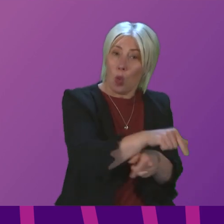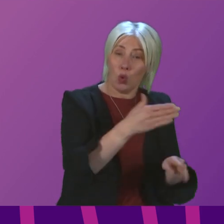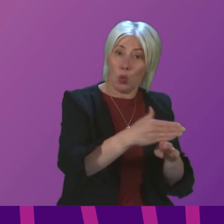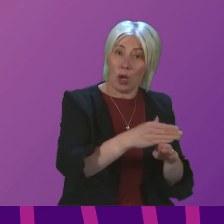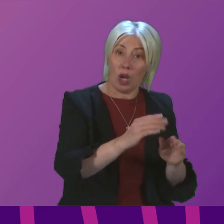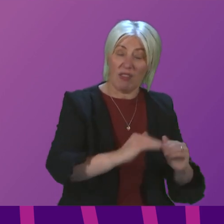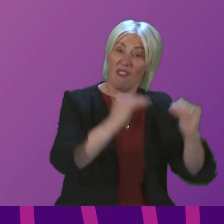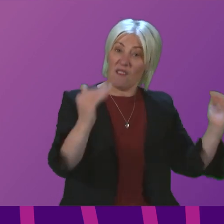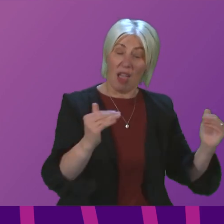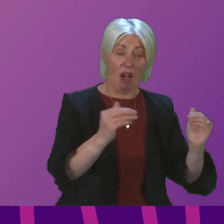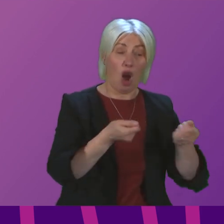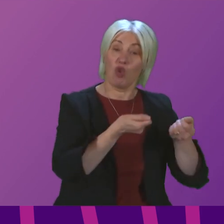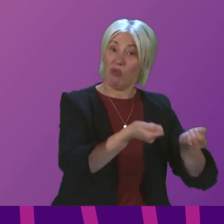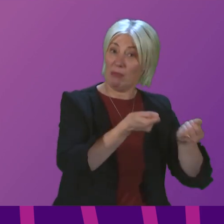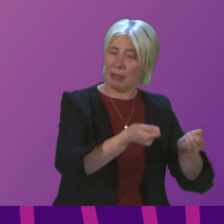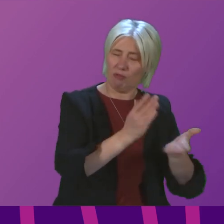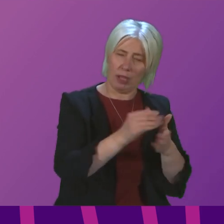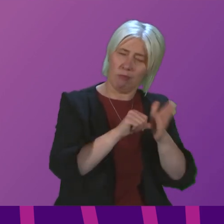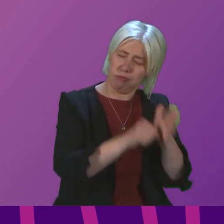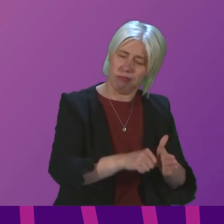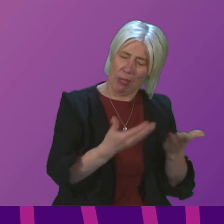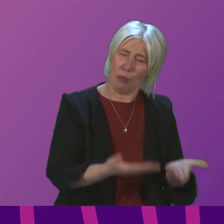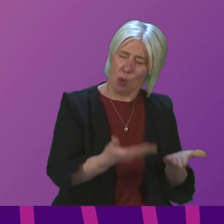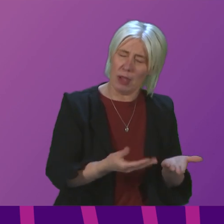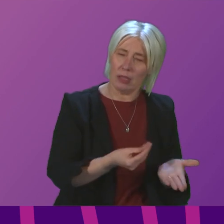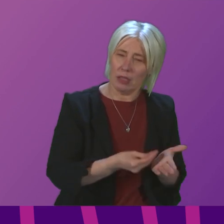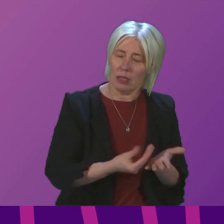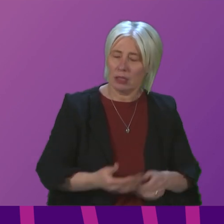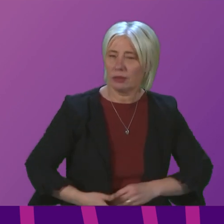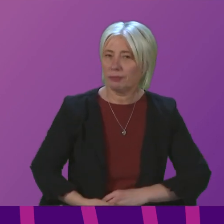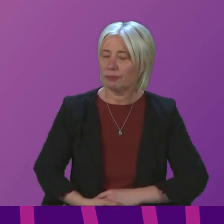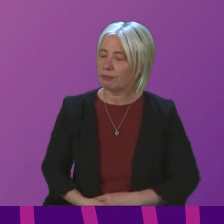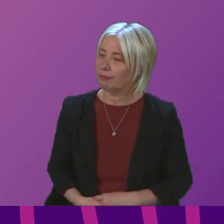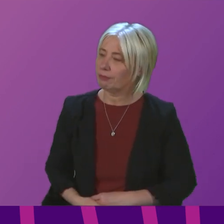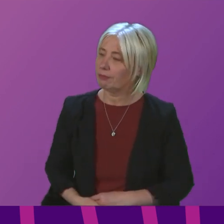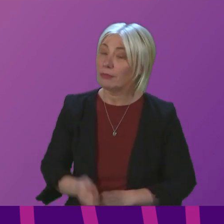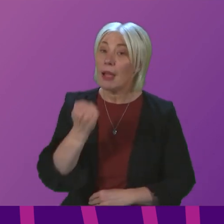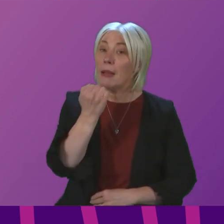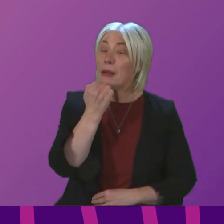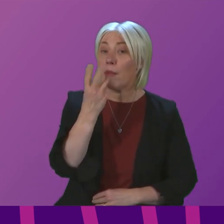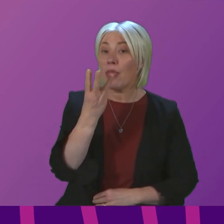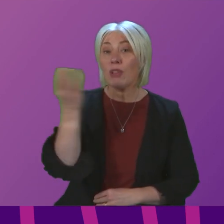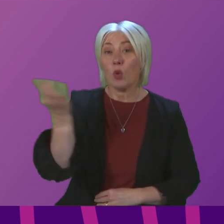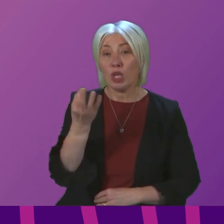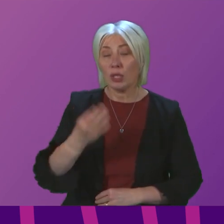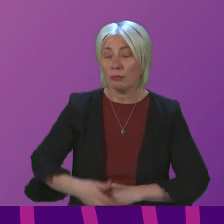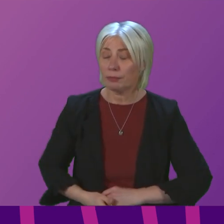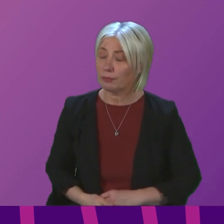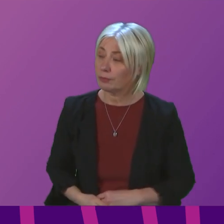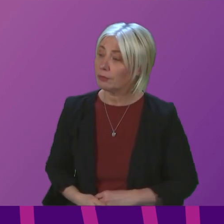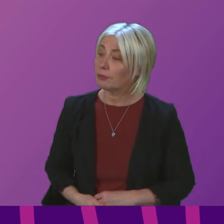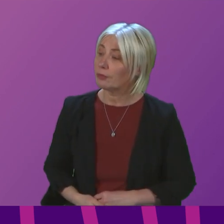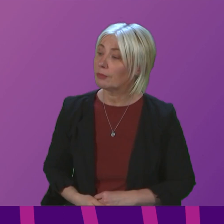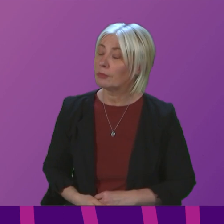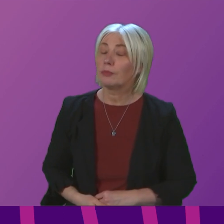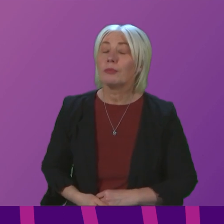treated fairly in these really difficult times for everyone. Question number three, Gillian Mackay. To